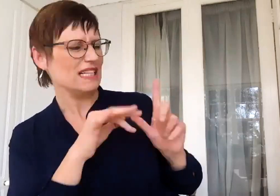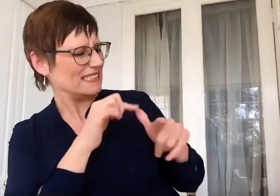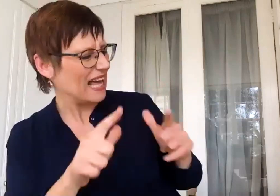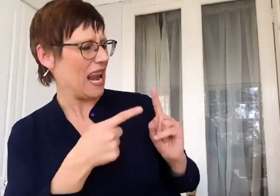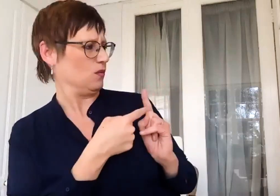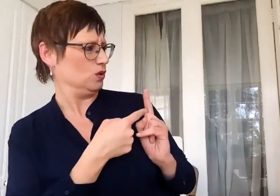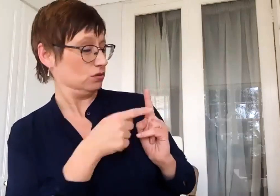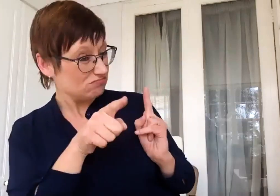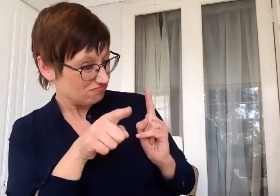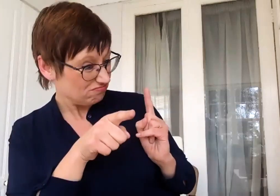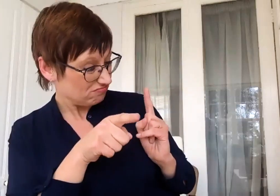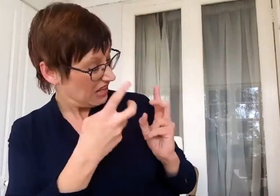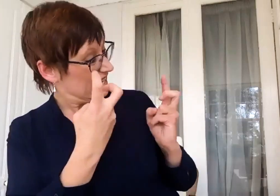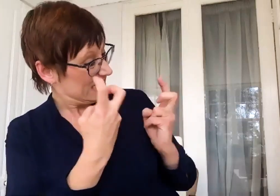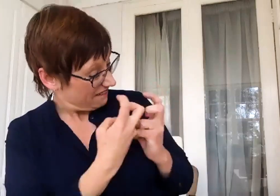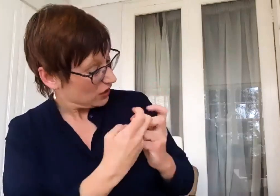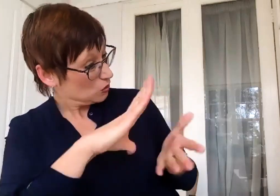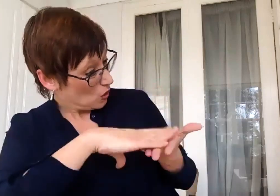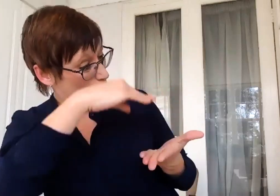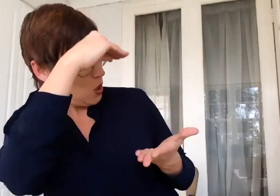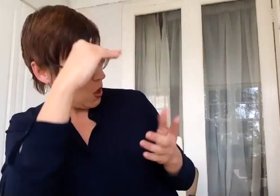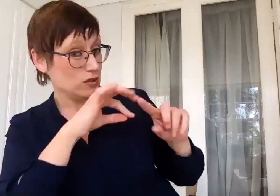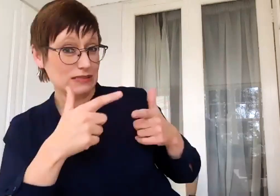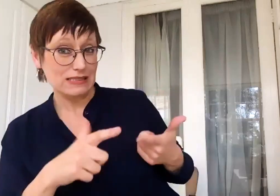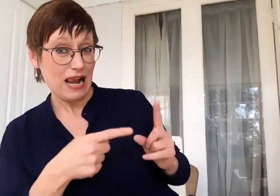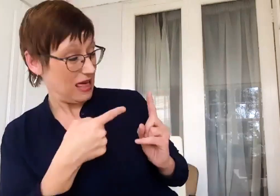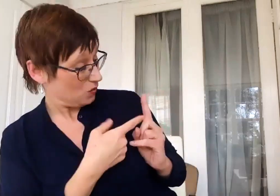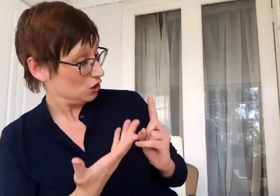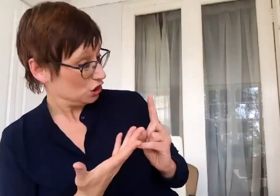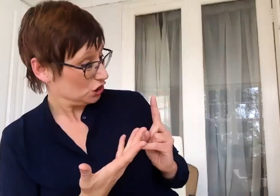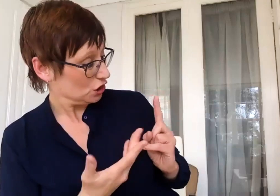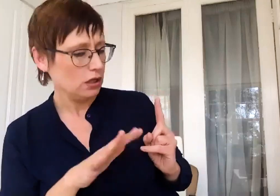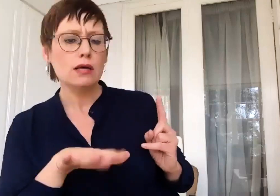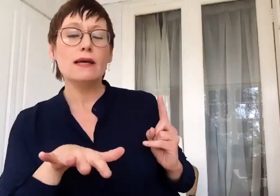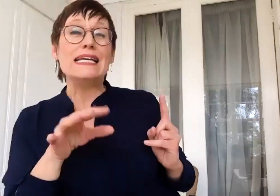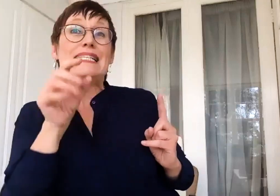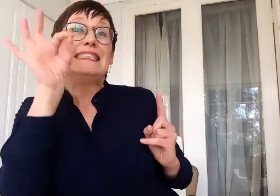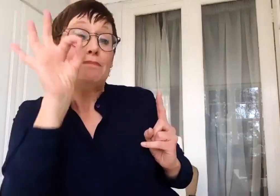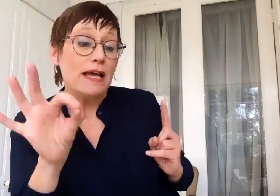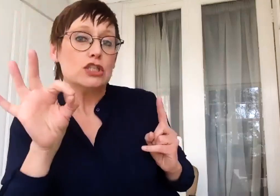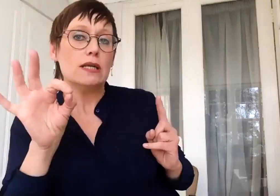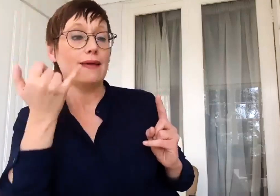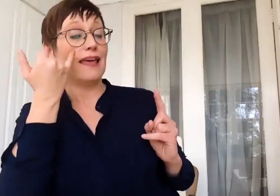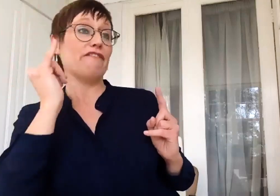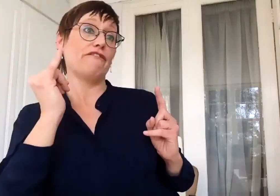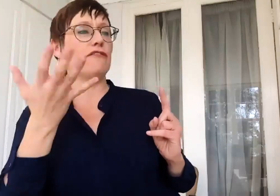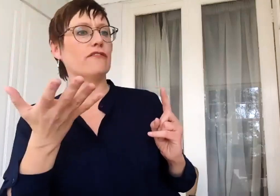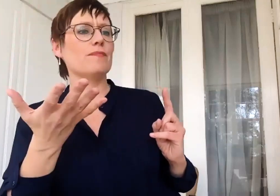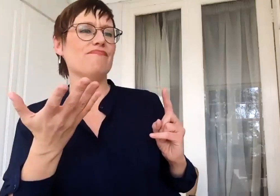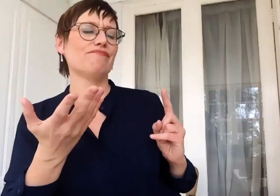difficult is it to learn sign, particularly when there is